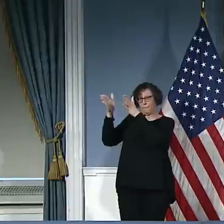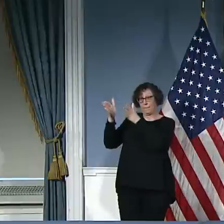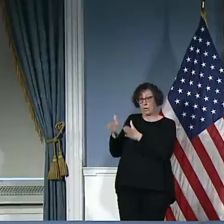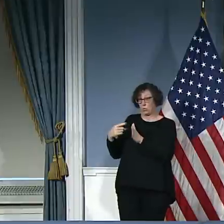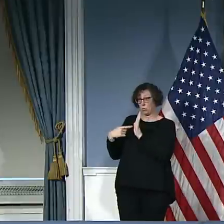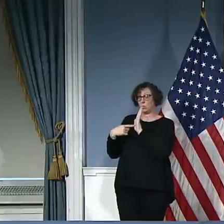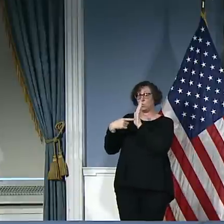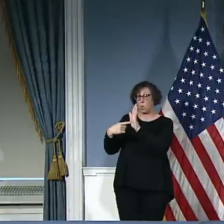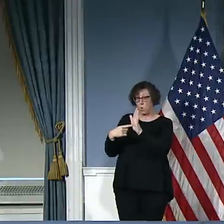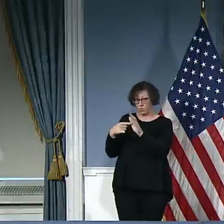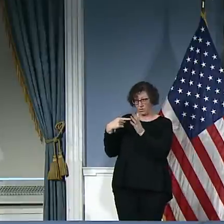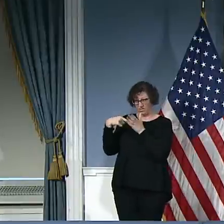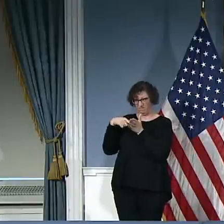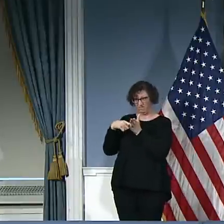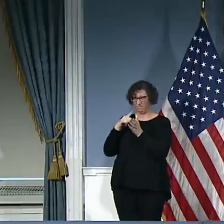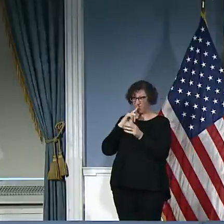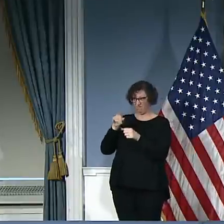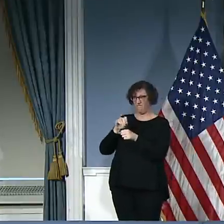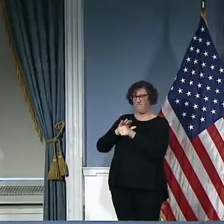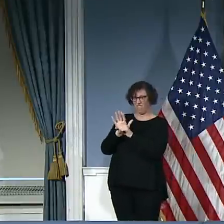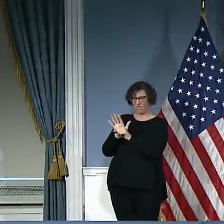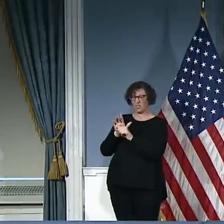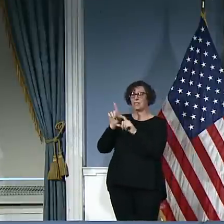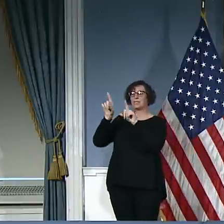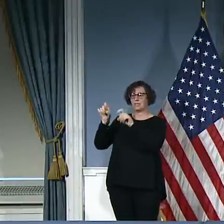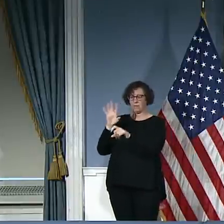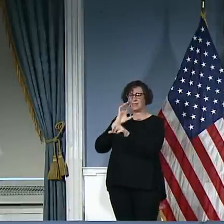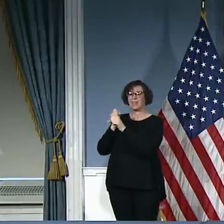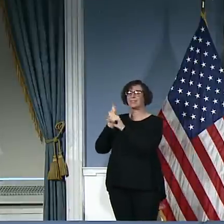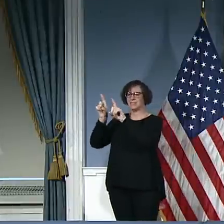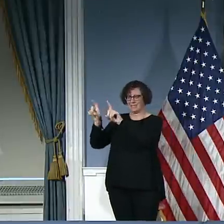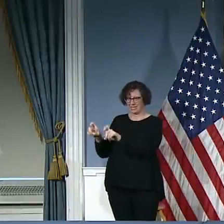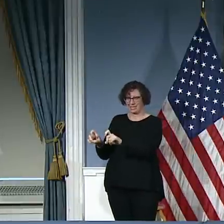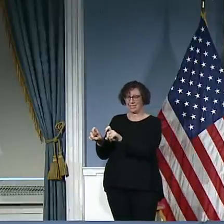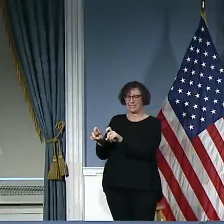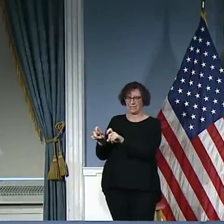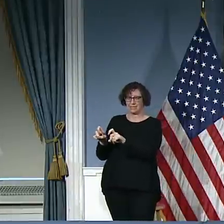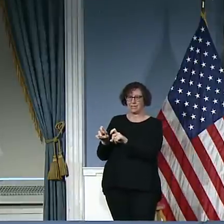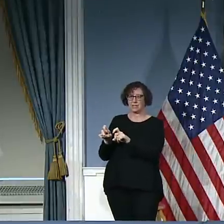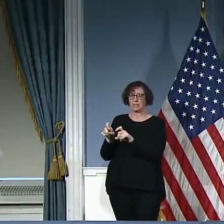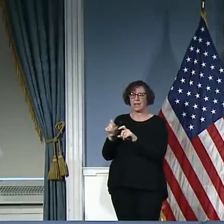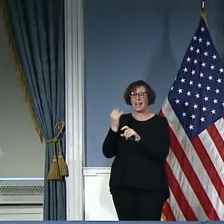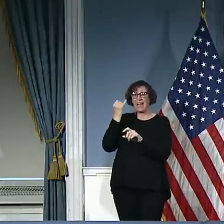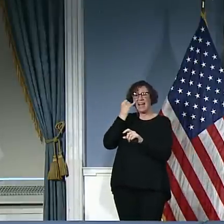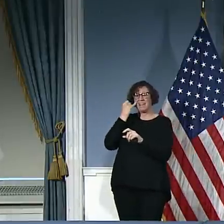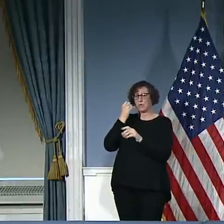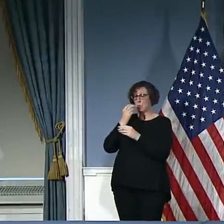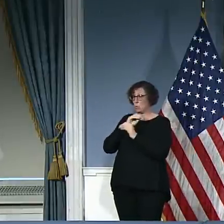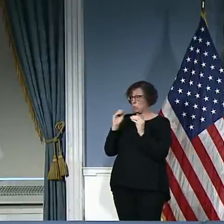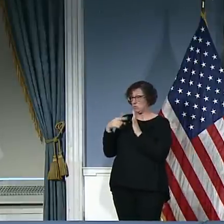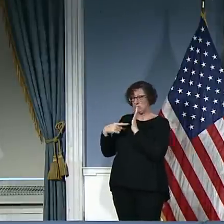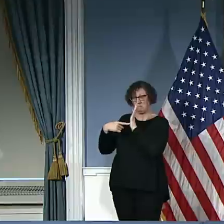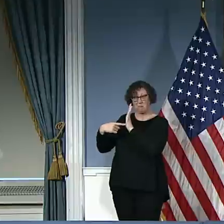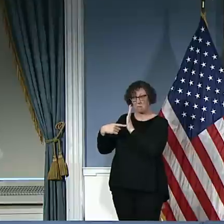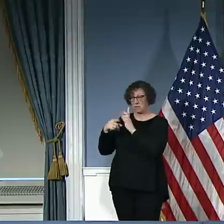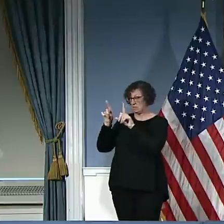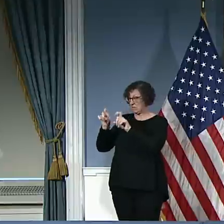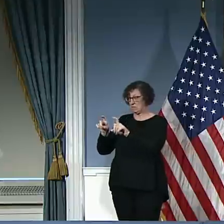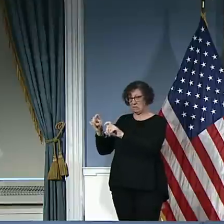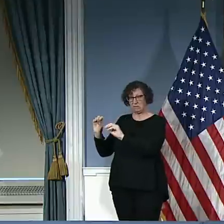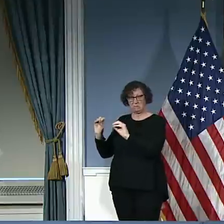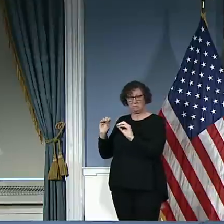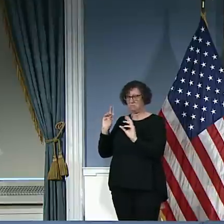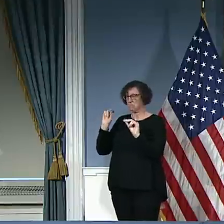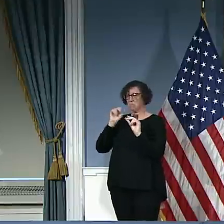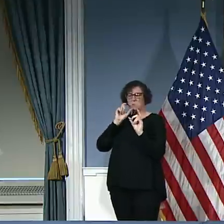there was a close contact that required testing, we test them. We don't test asymptomatic people, but we do constantly do